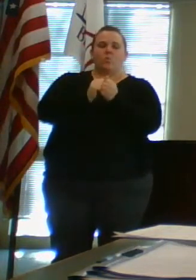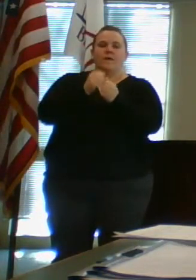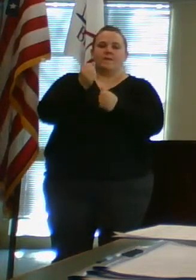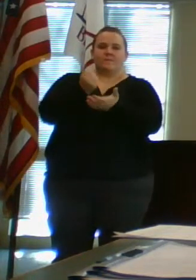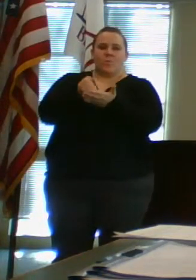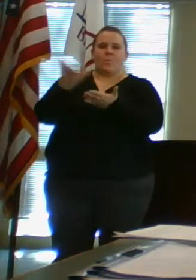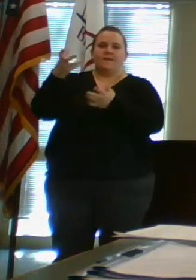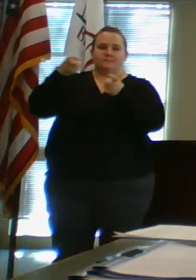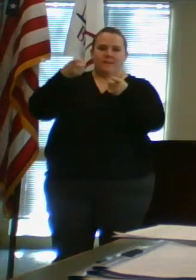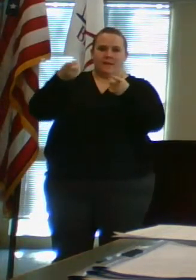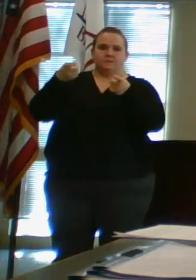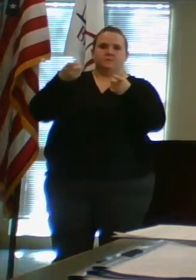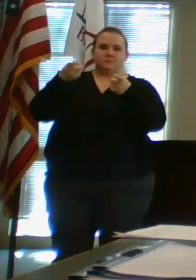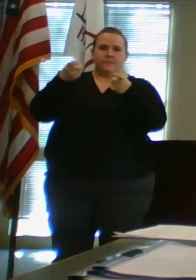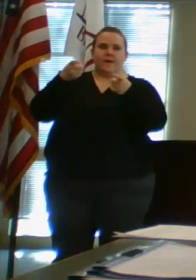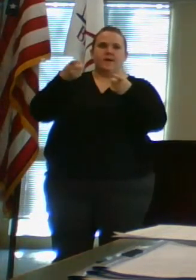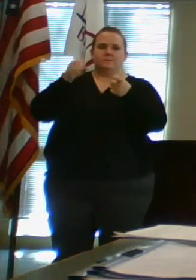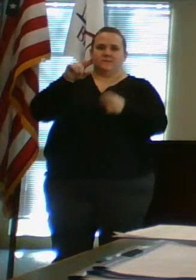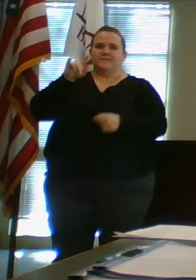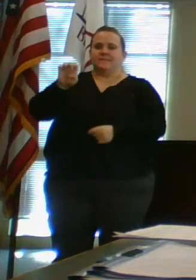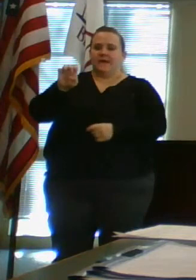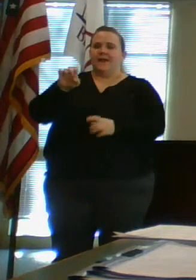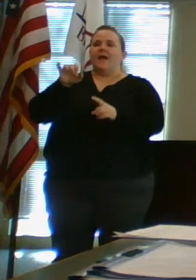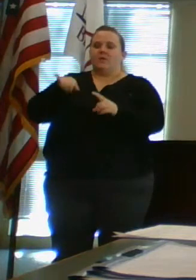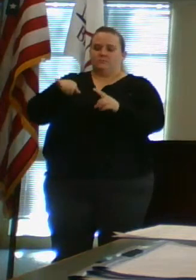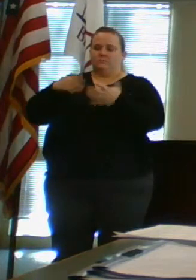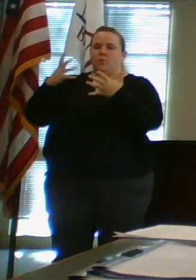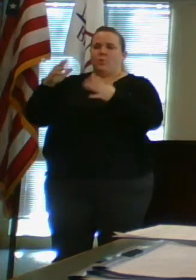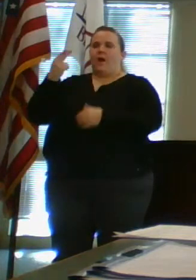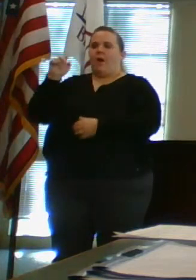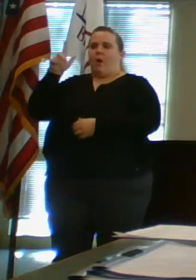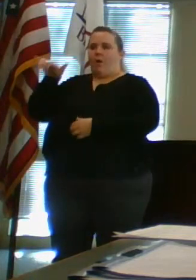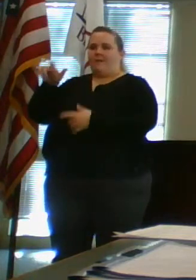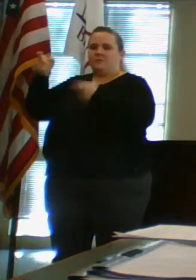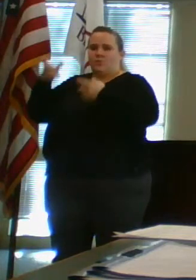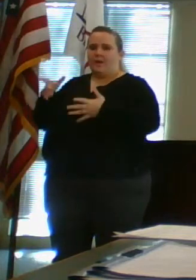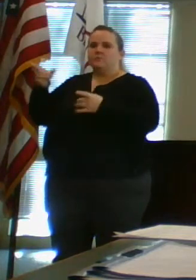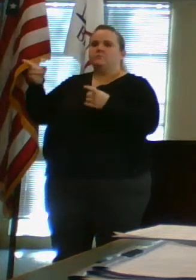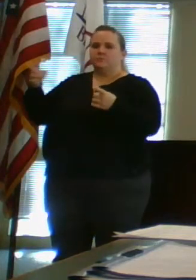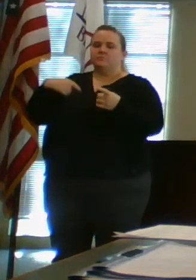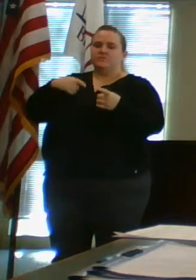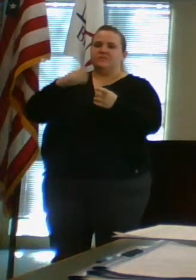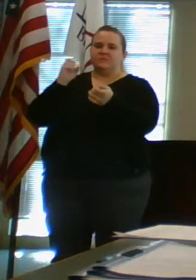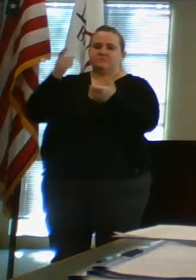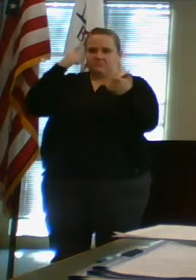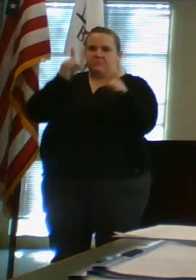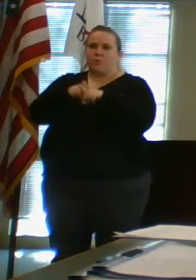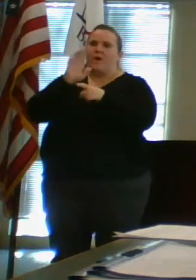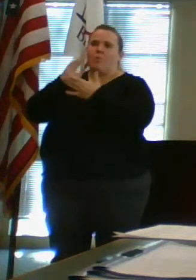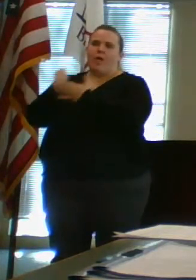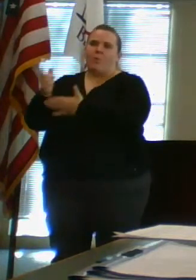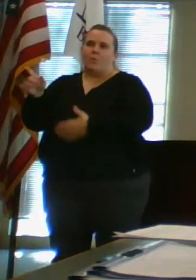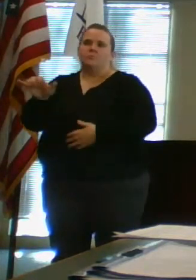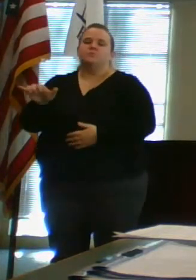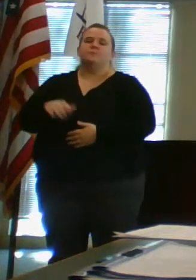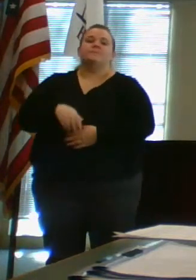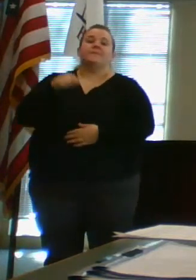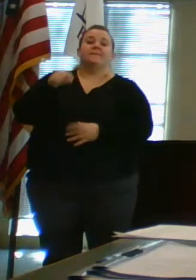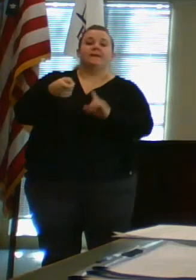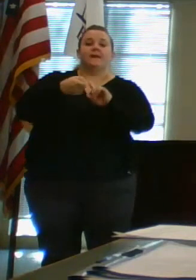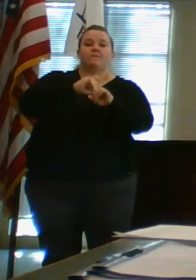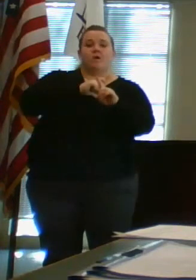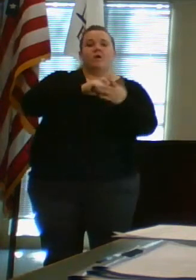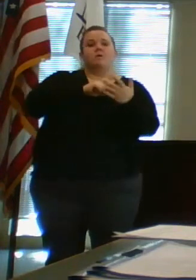This has been run past our director, Holly Voight. She has been in agreement with us and would actually help her out in a way as well, too. So, this would be from